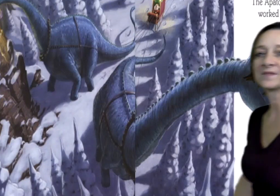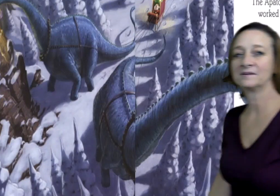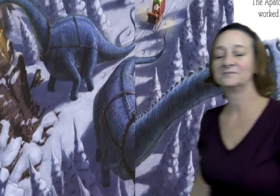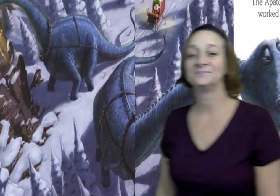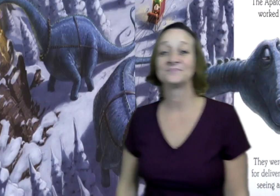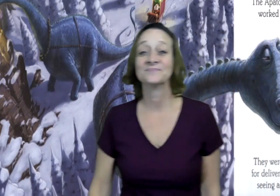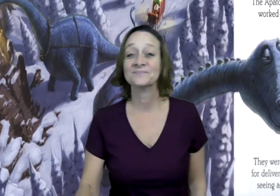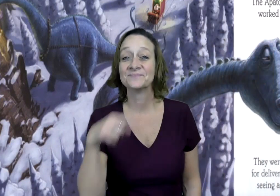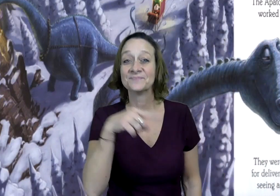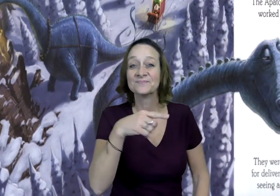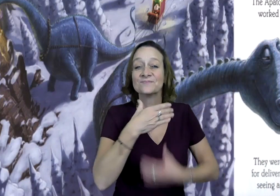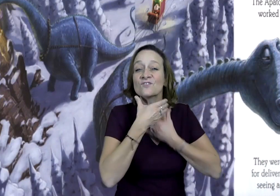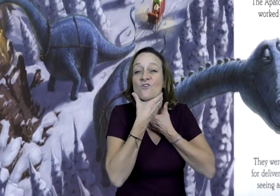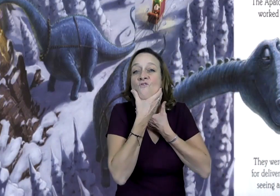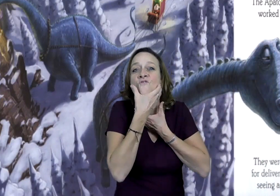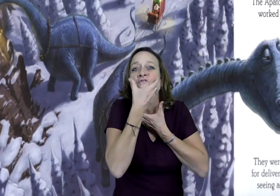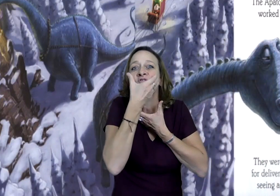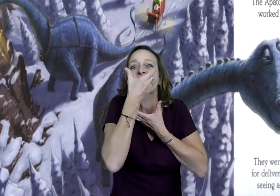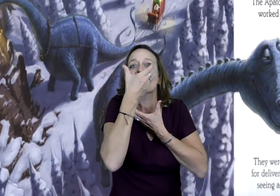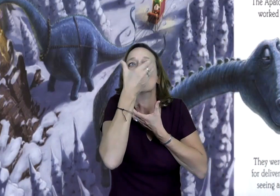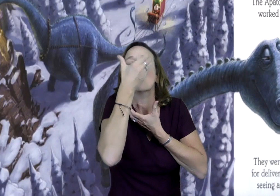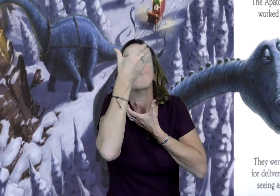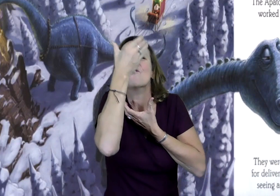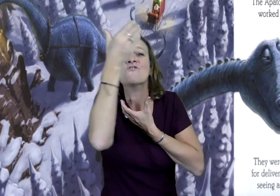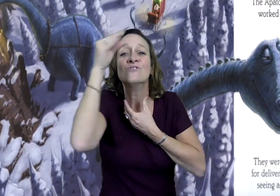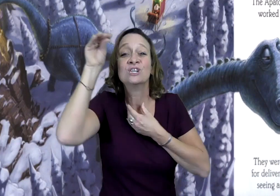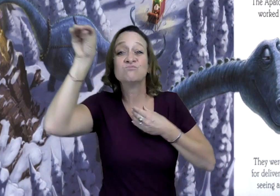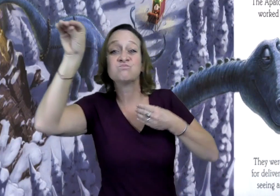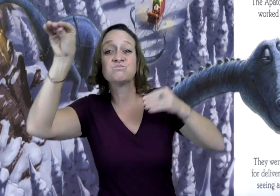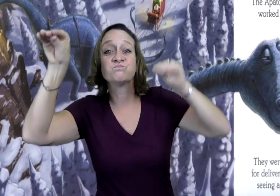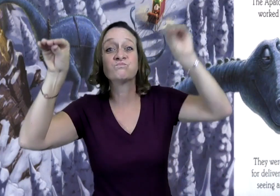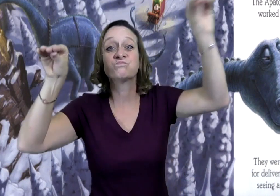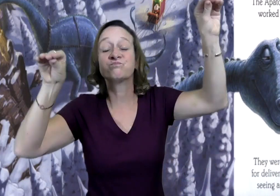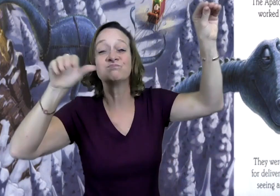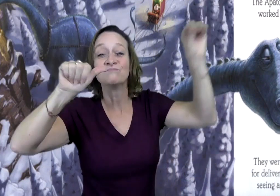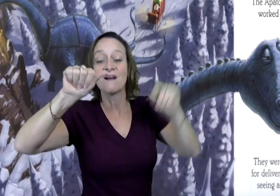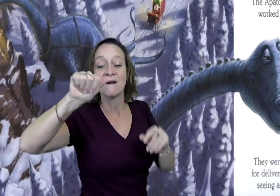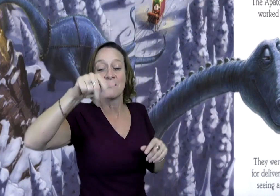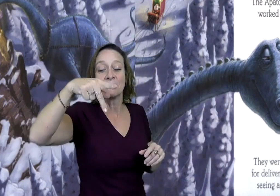Ooh, this dinosaur has a long neck. The Apotosaurus